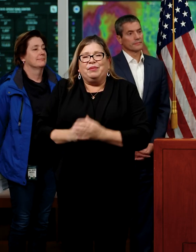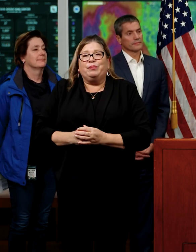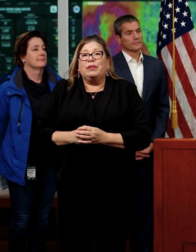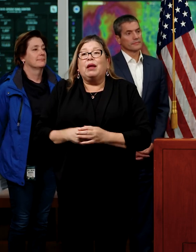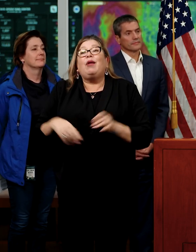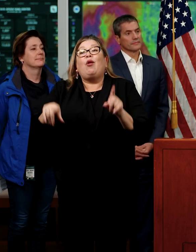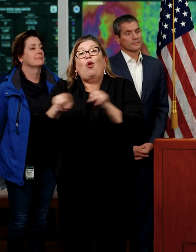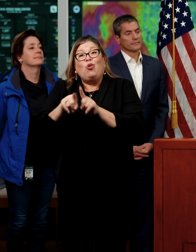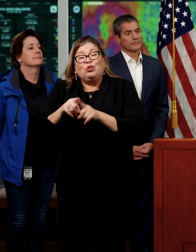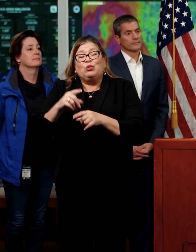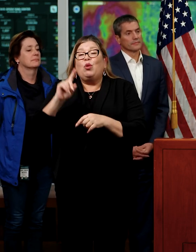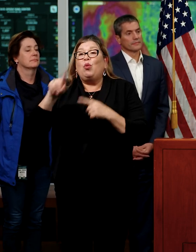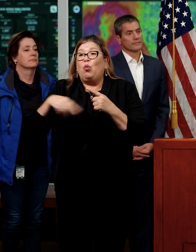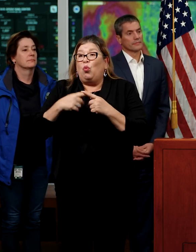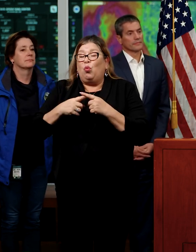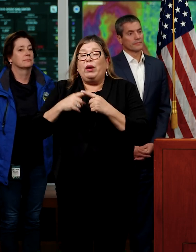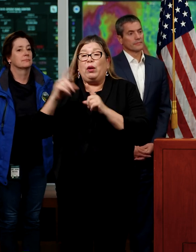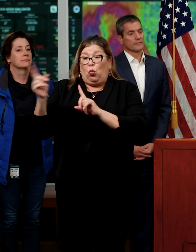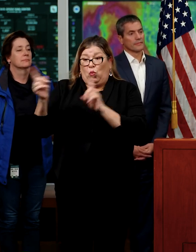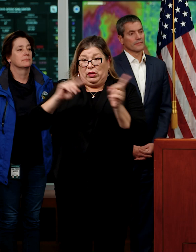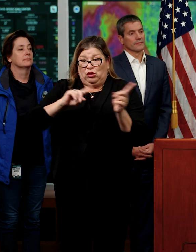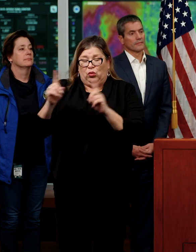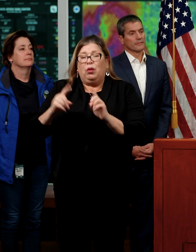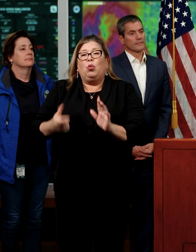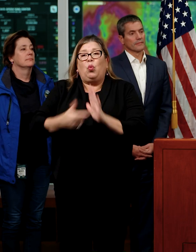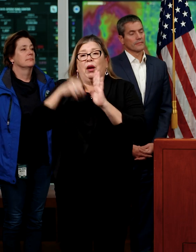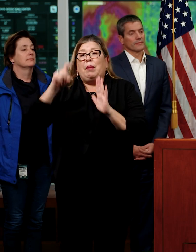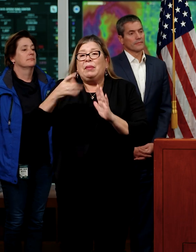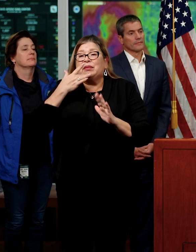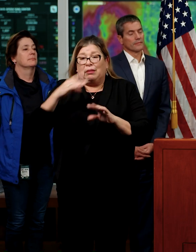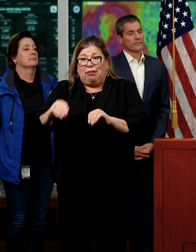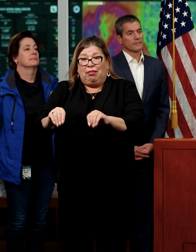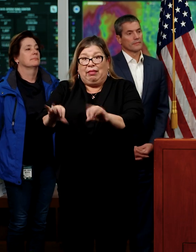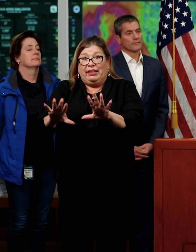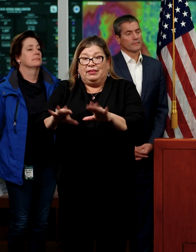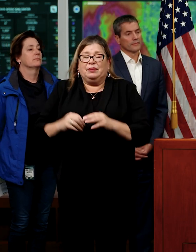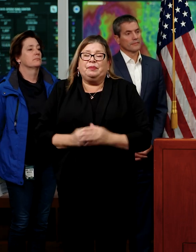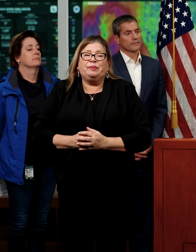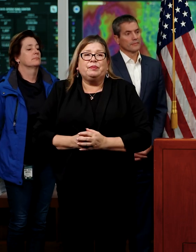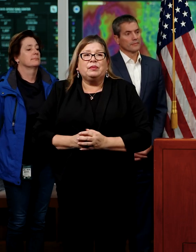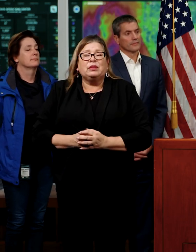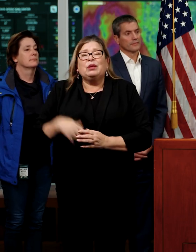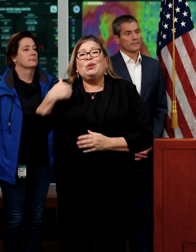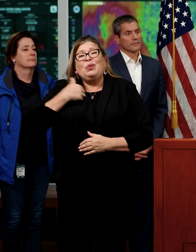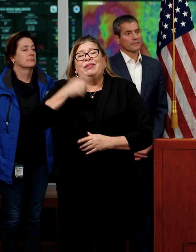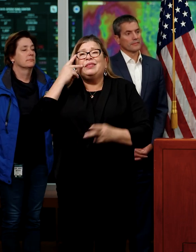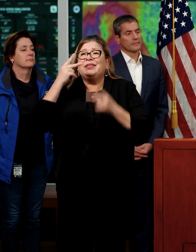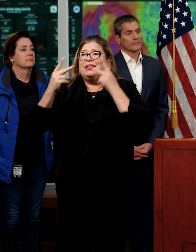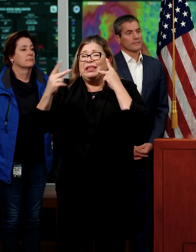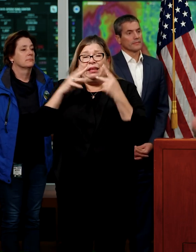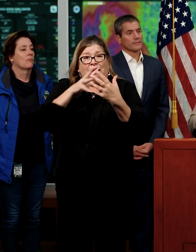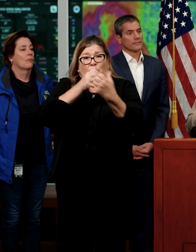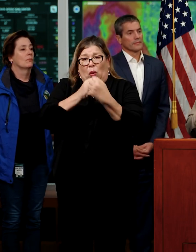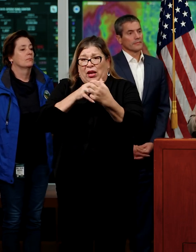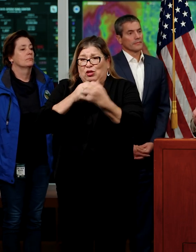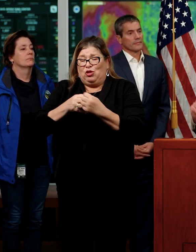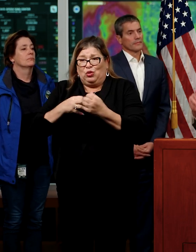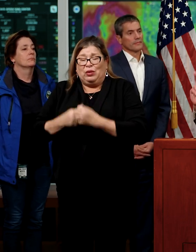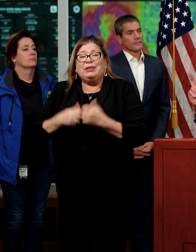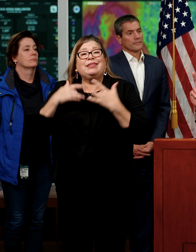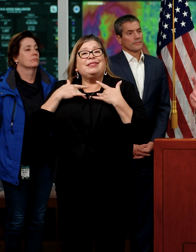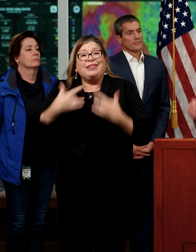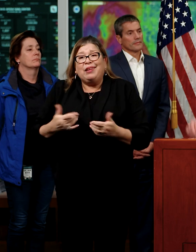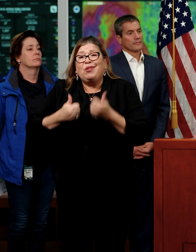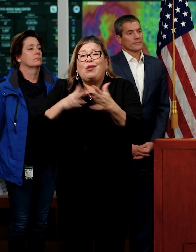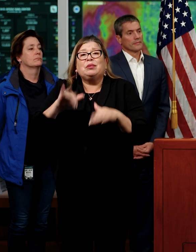to activate your headlights when your windshield wipers are on. There are two main factors we see in crashes throughout the state of California, speed